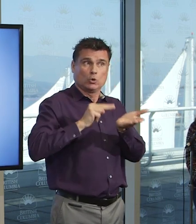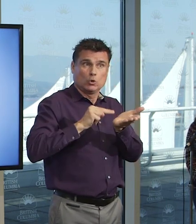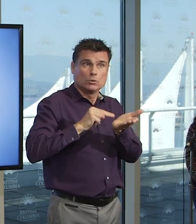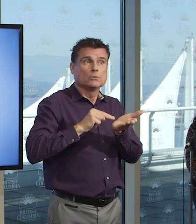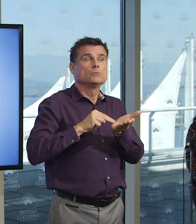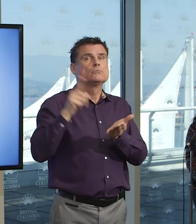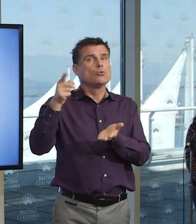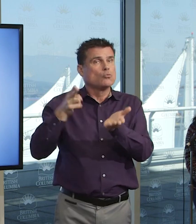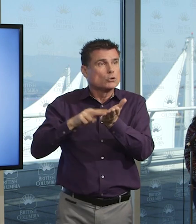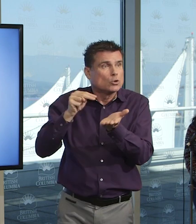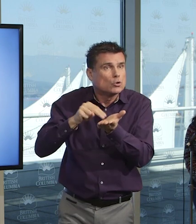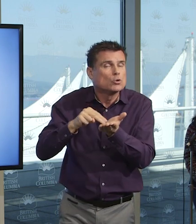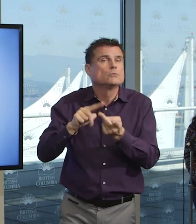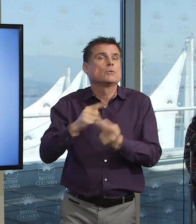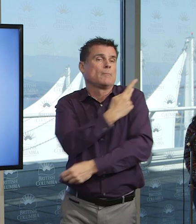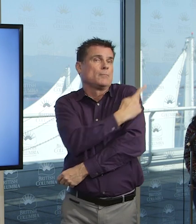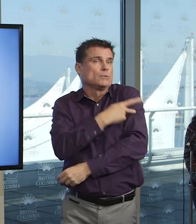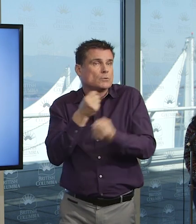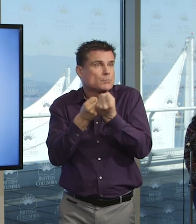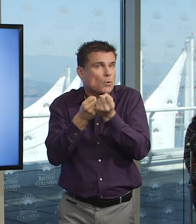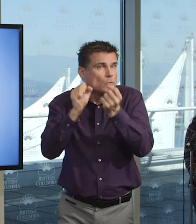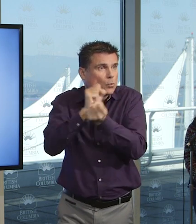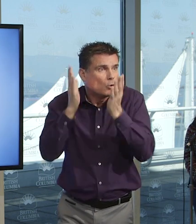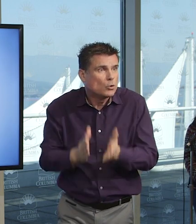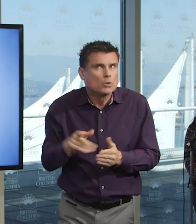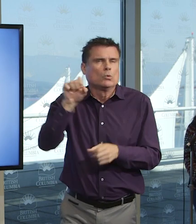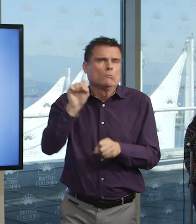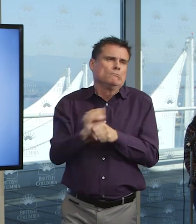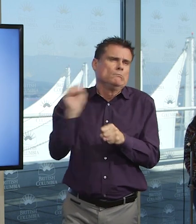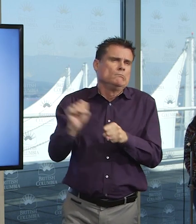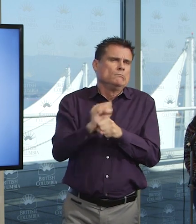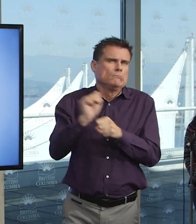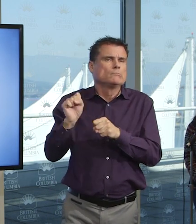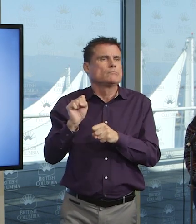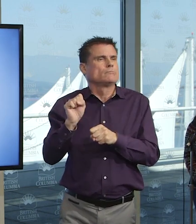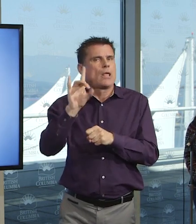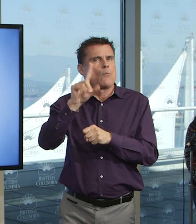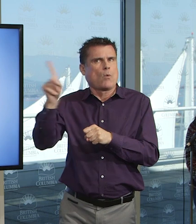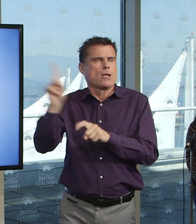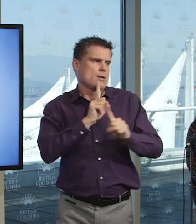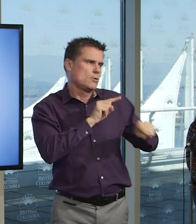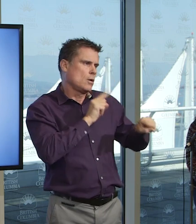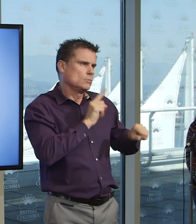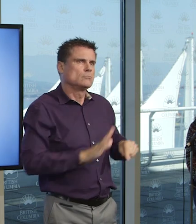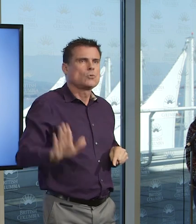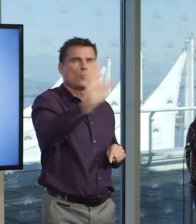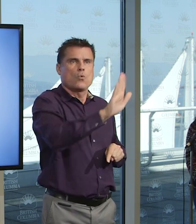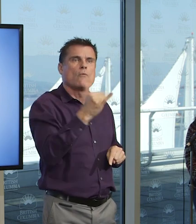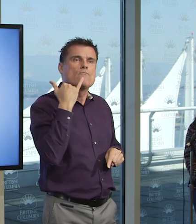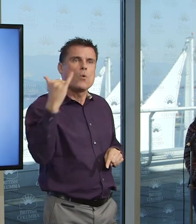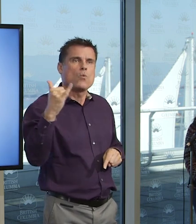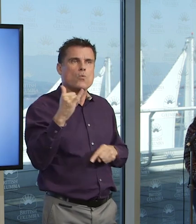record day with the patient self-assessment tool yesterday with more than well over 530